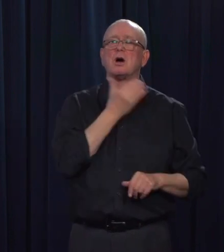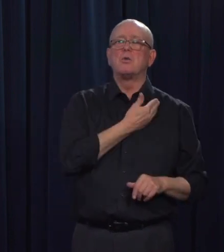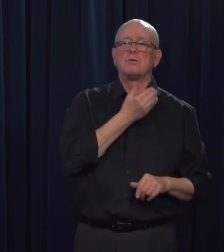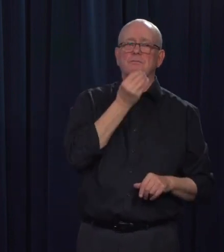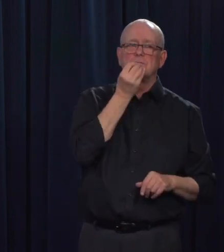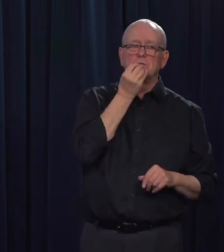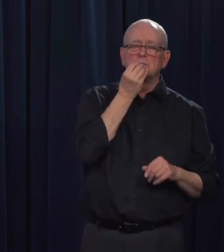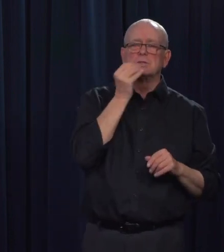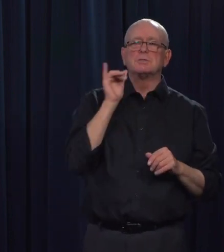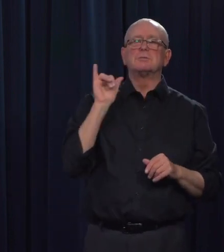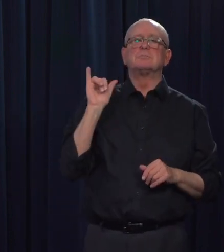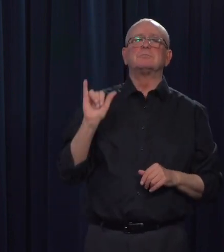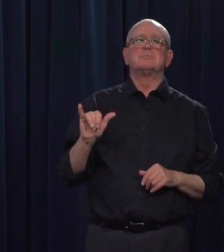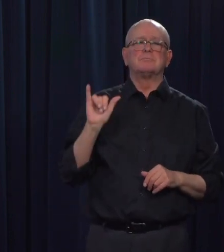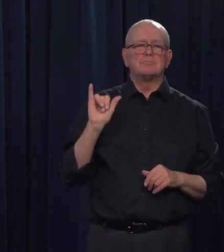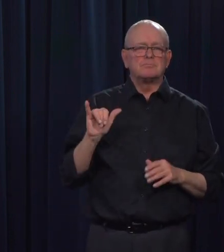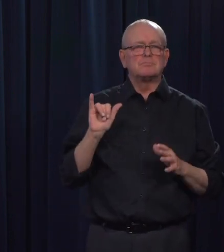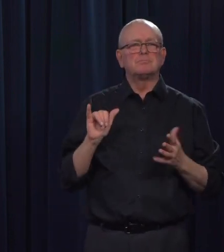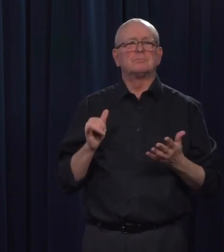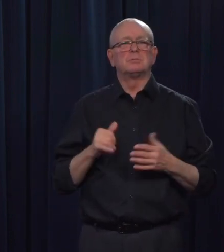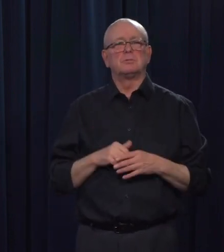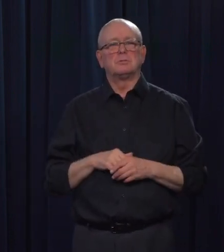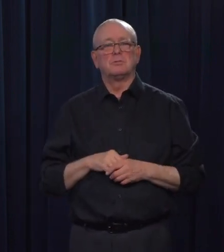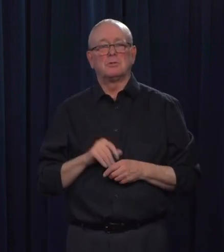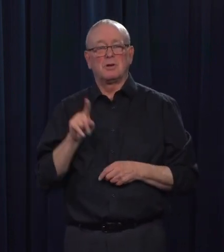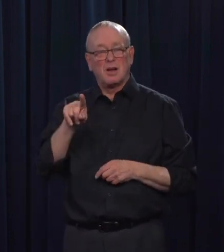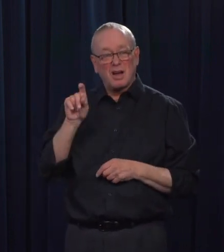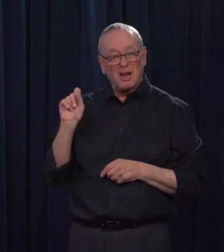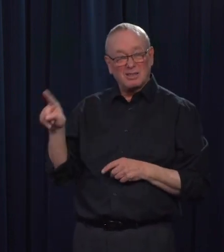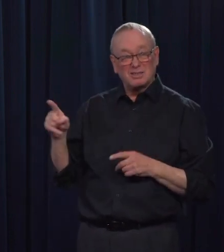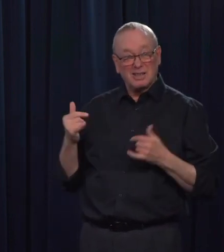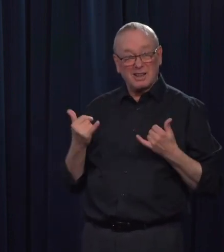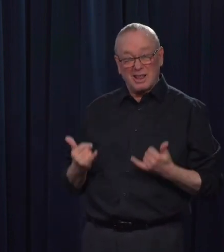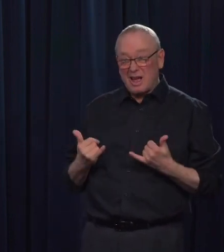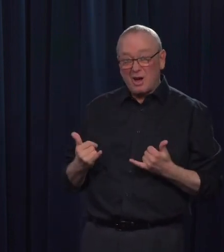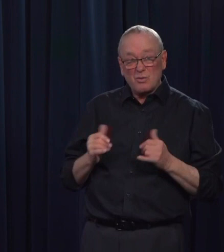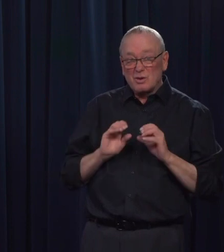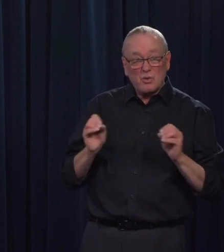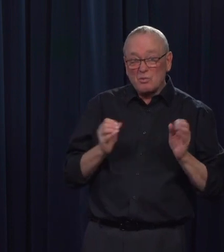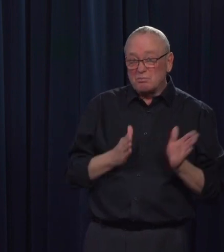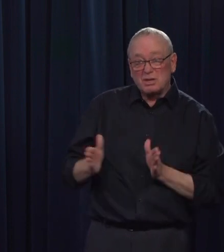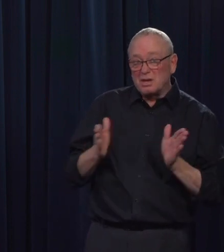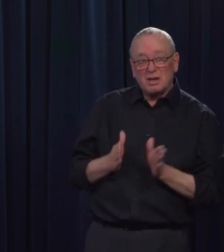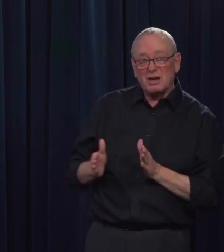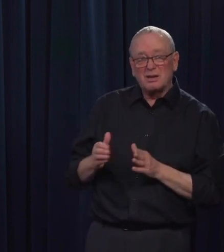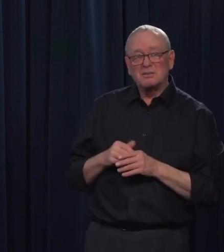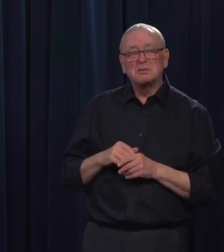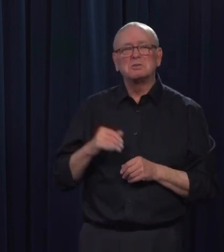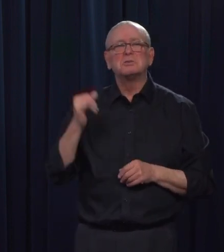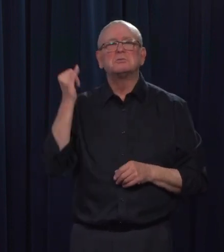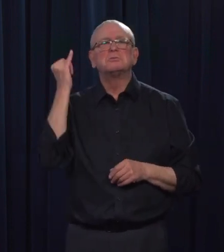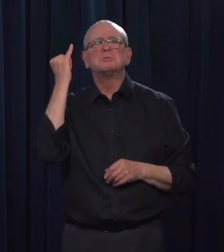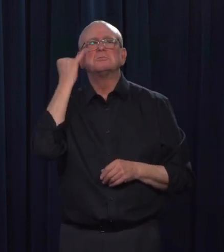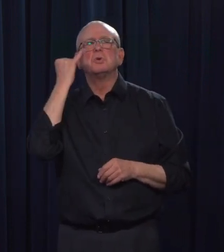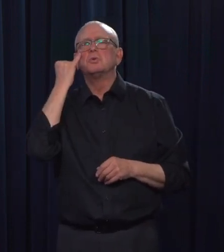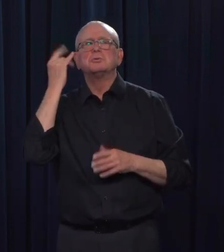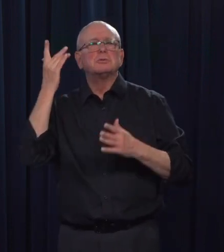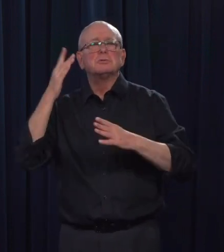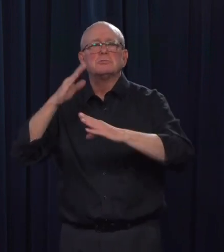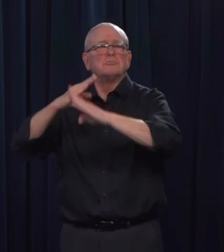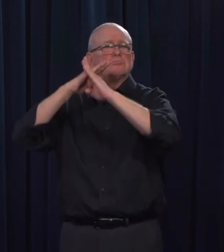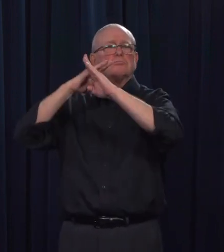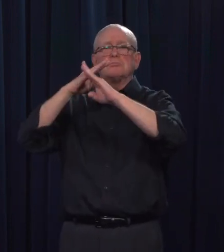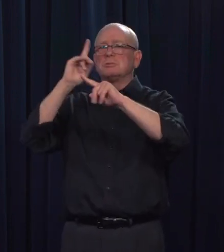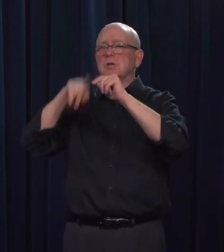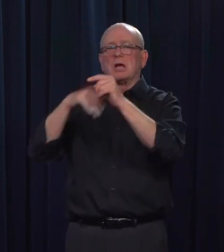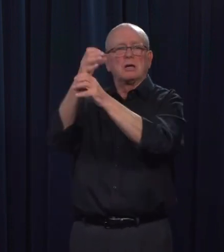So, as of right now, there's no kind of plan in place if we can't get stuff from the state. Because I know we're talking about, you